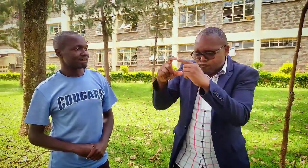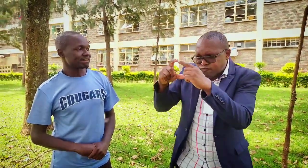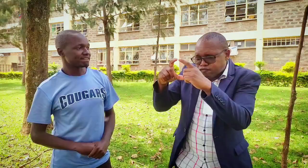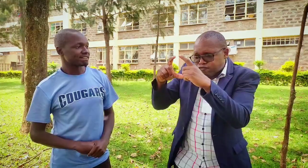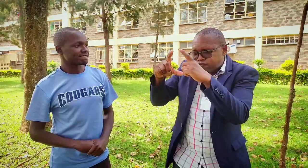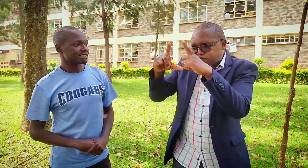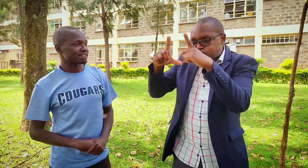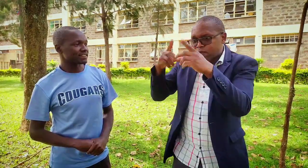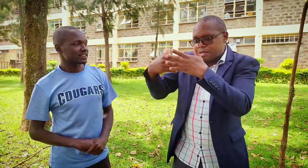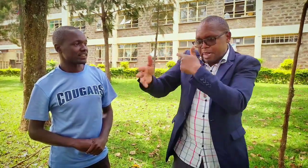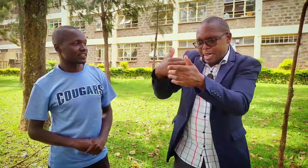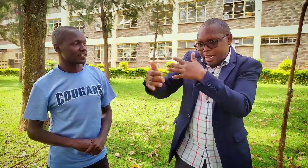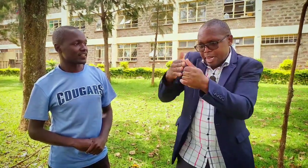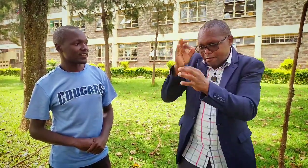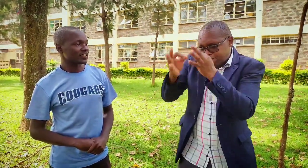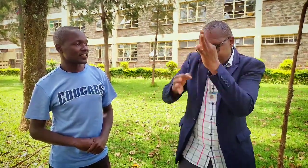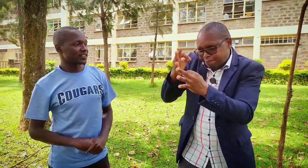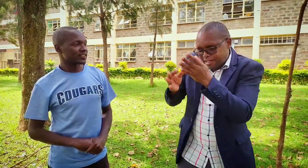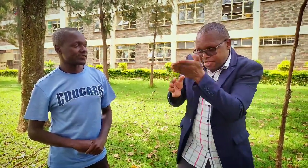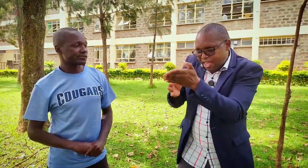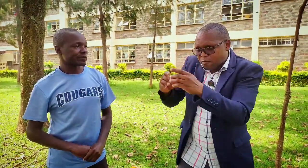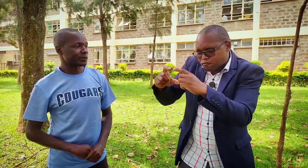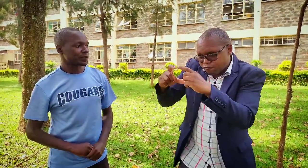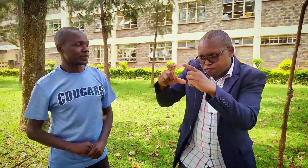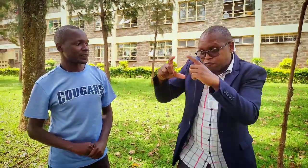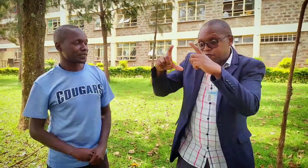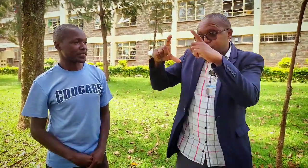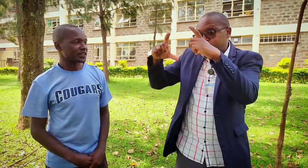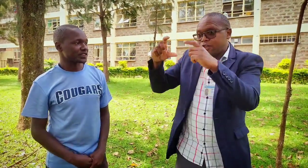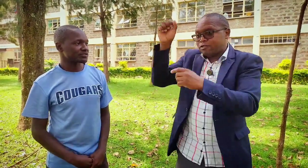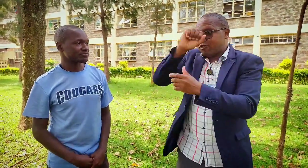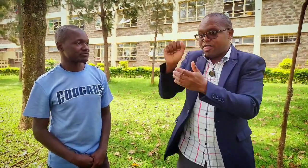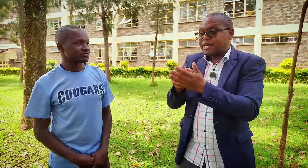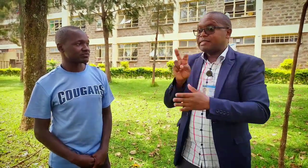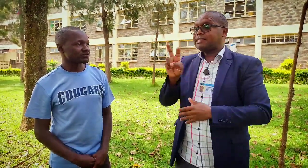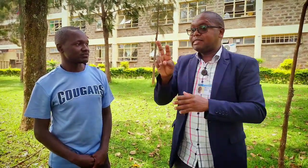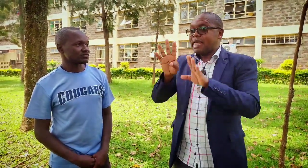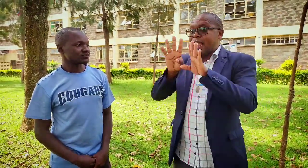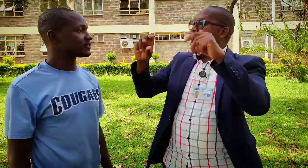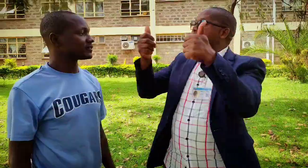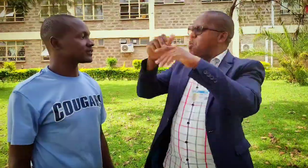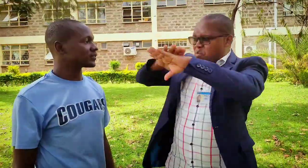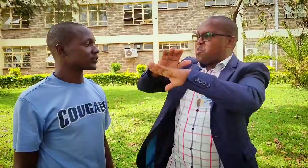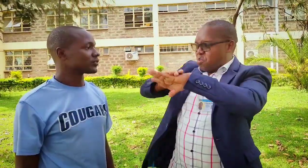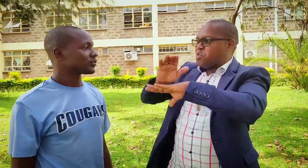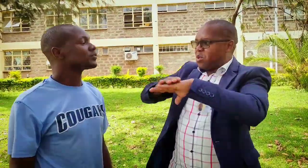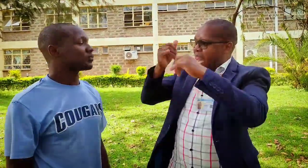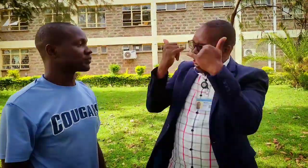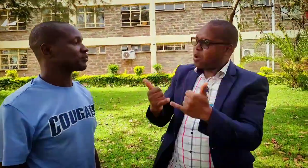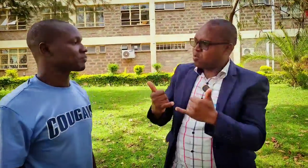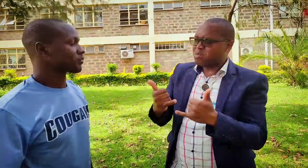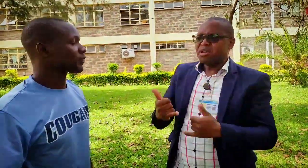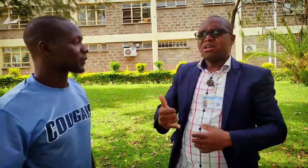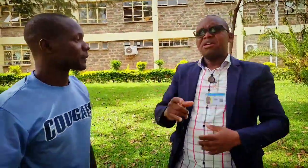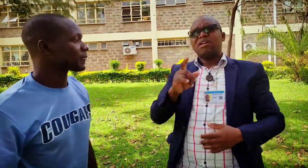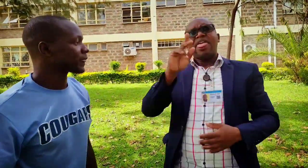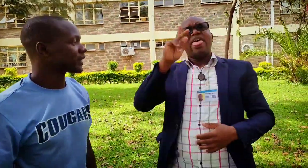they just expand the signing space so that the deaf can see well